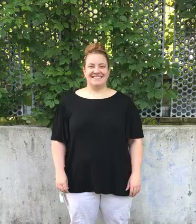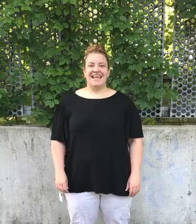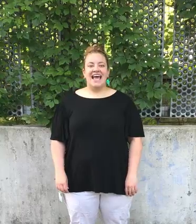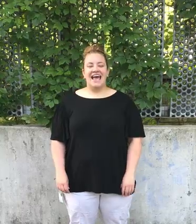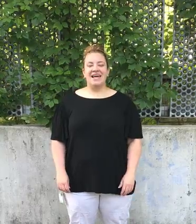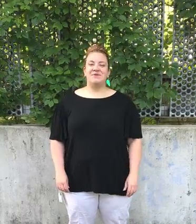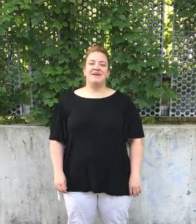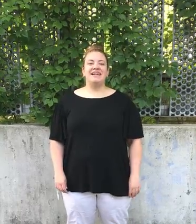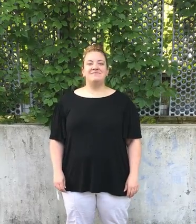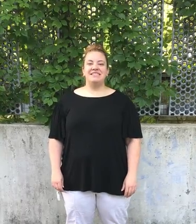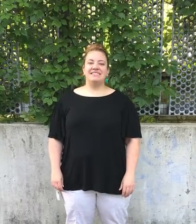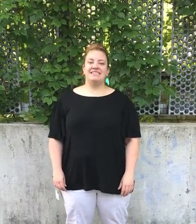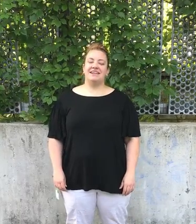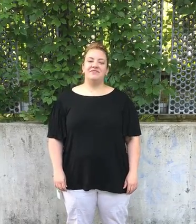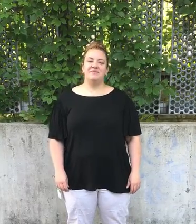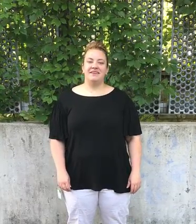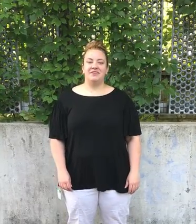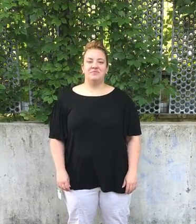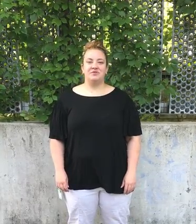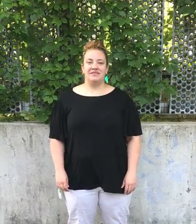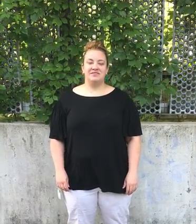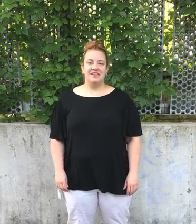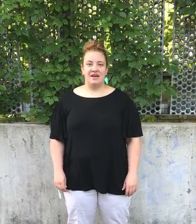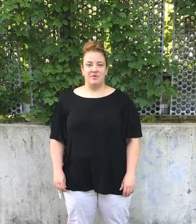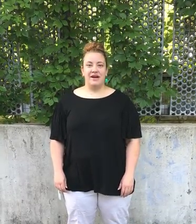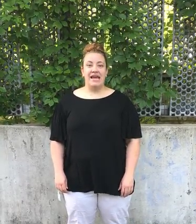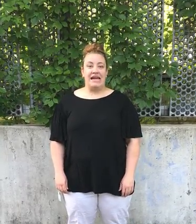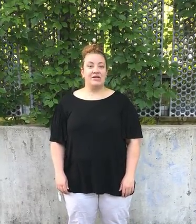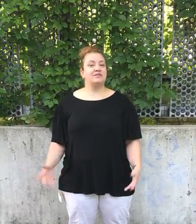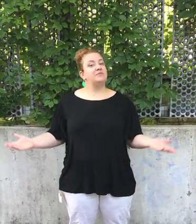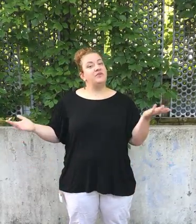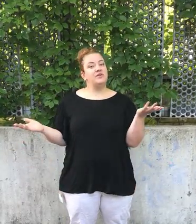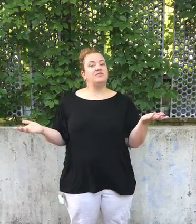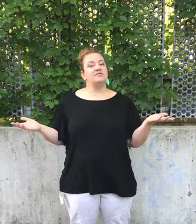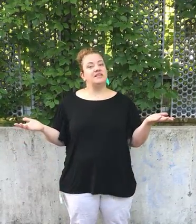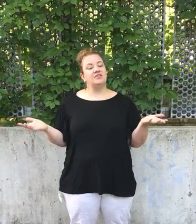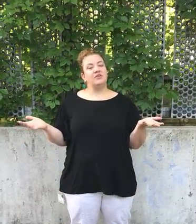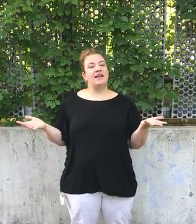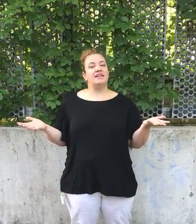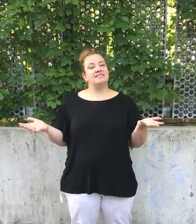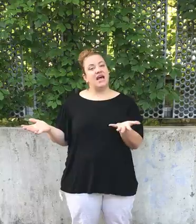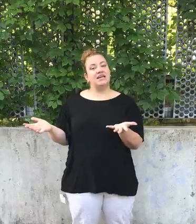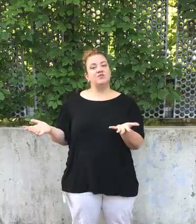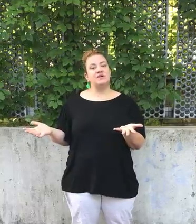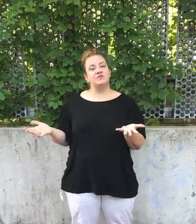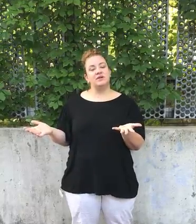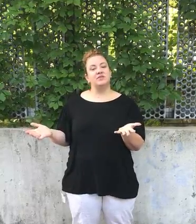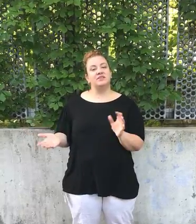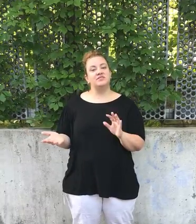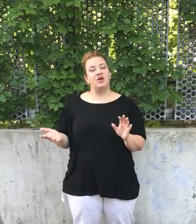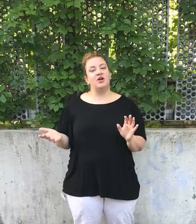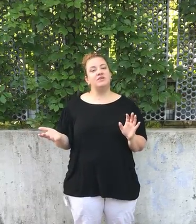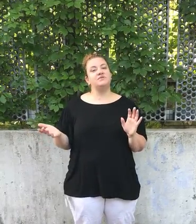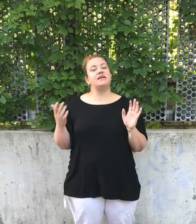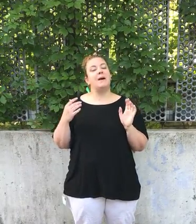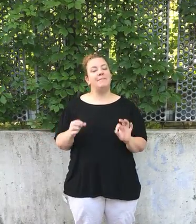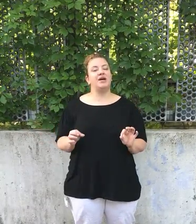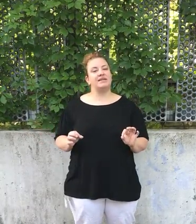Hello! My name is Dana from the Daniel Boone Regional Library and I heard some of you are interested in learning how to sign Twinkle Twinkle Little Star using American